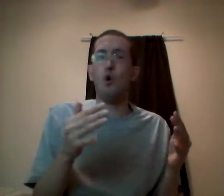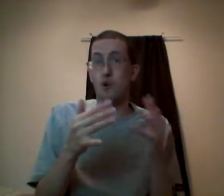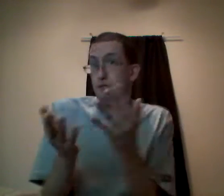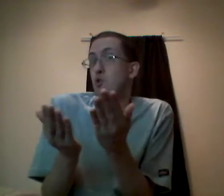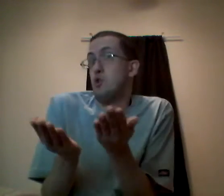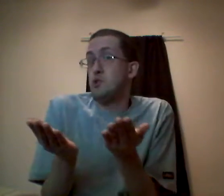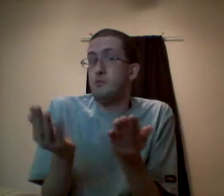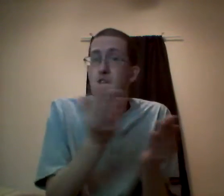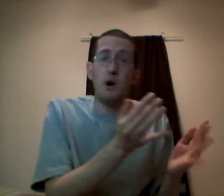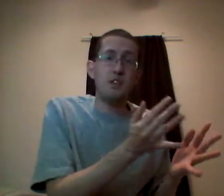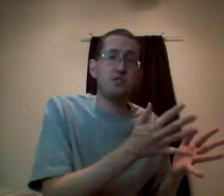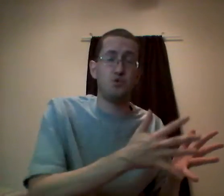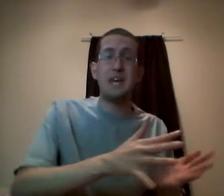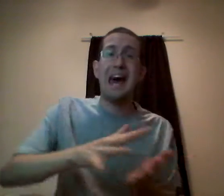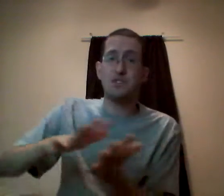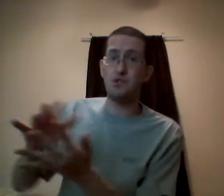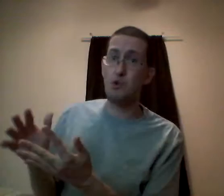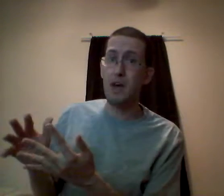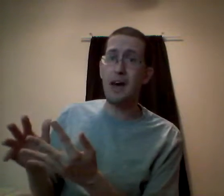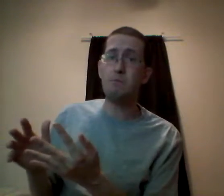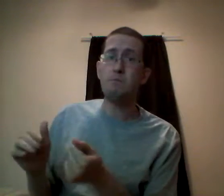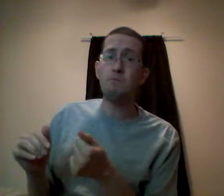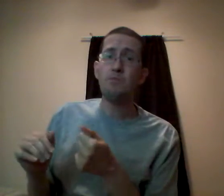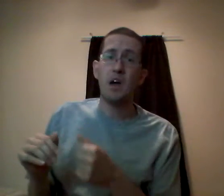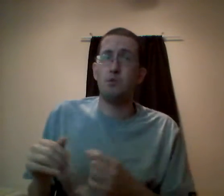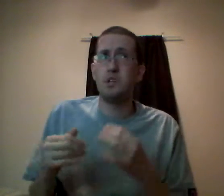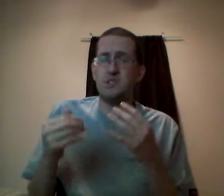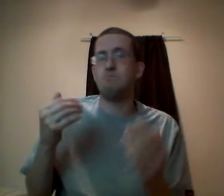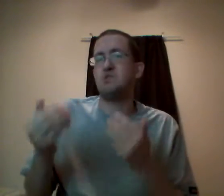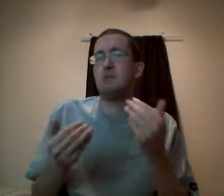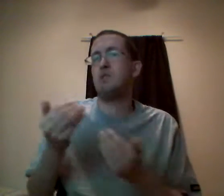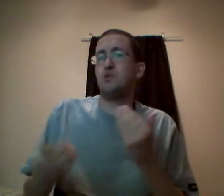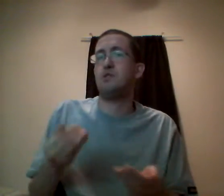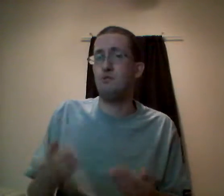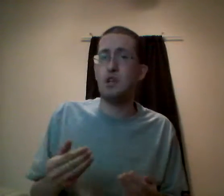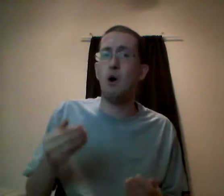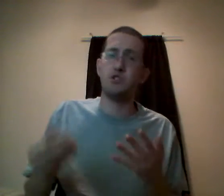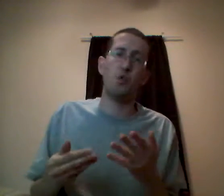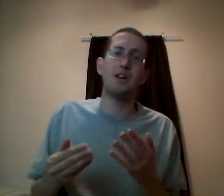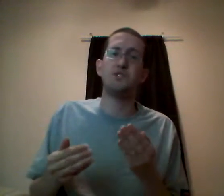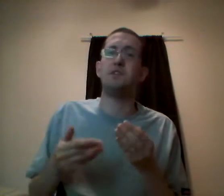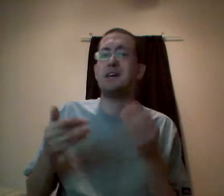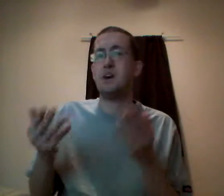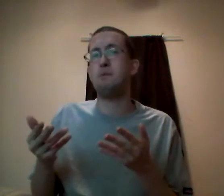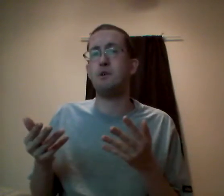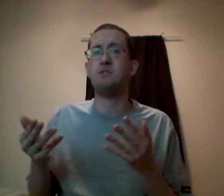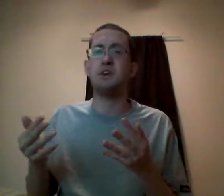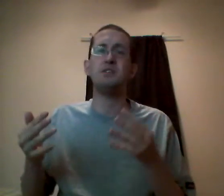or a YouTube video and then just reacts to that and really doesn't say much throughout the video and just watches it then adds a commentary at the end,